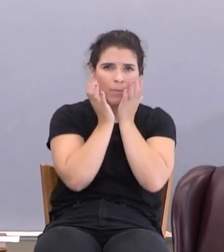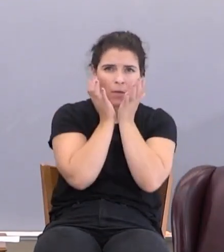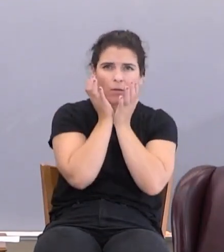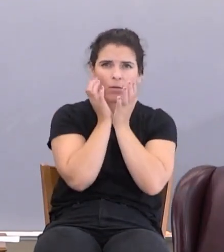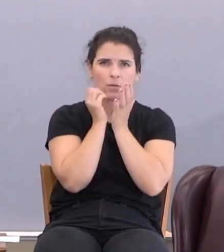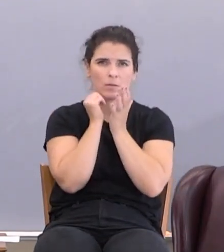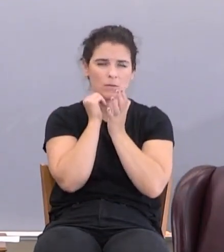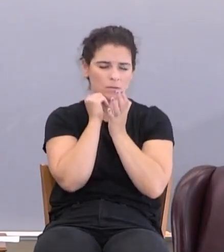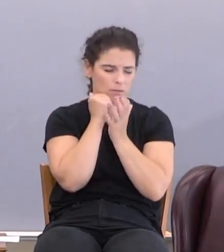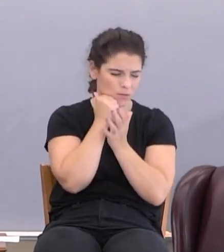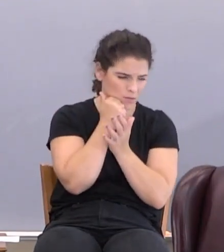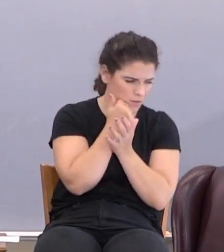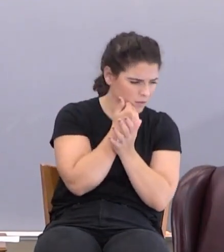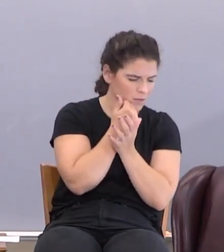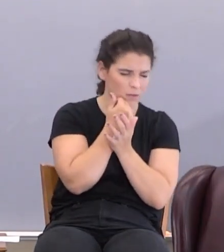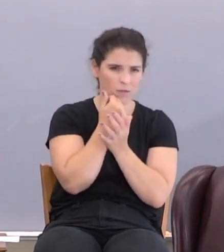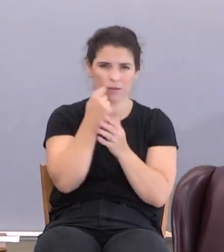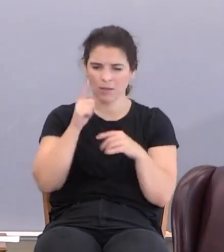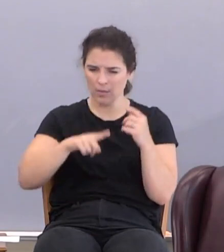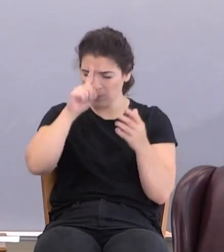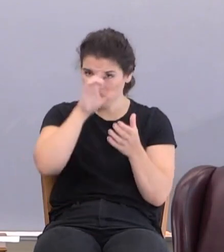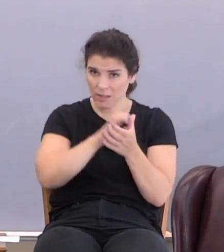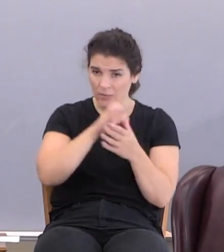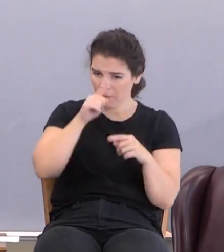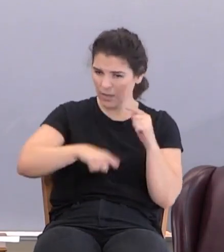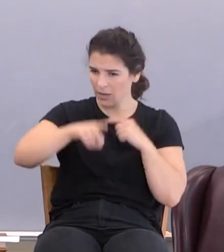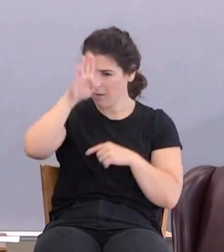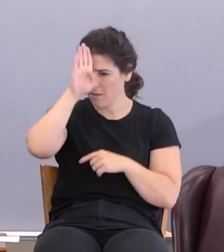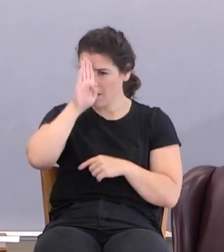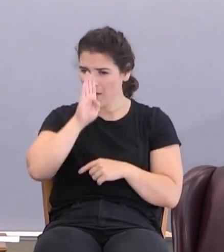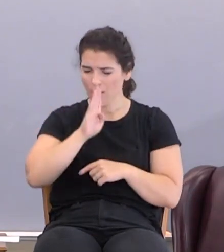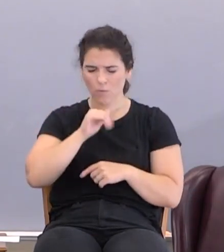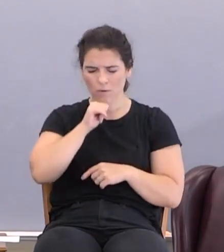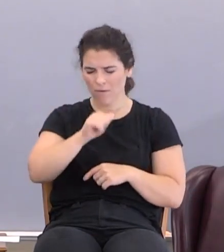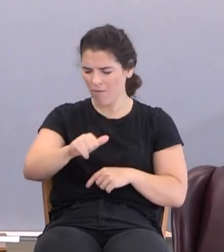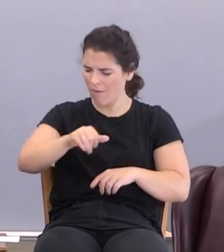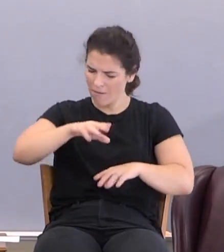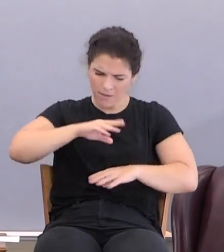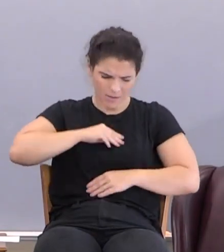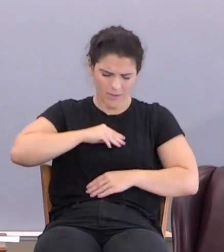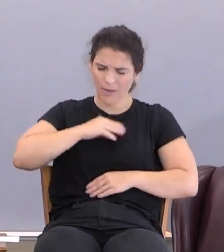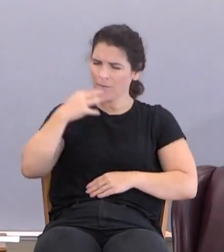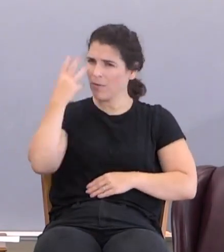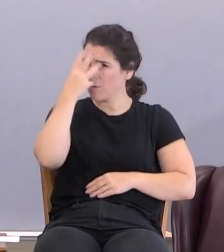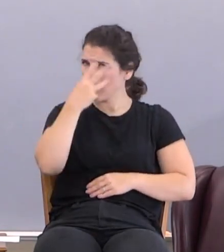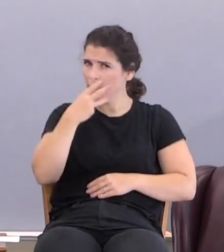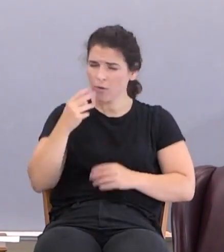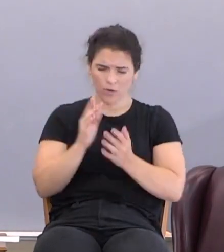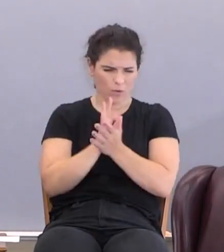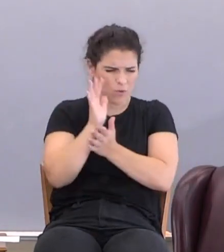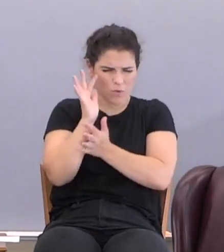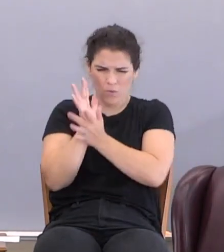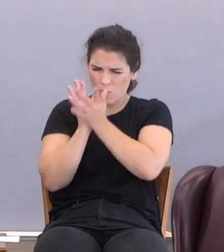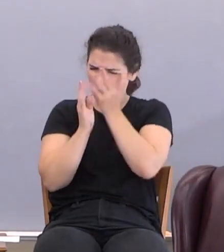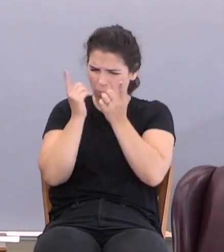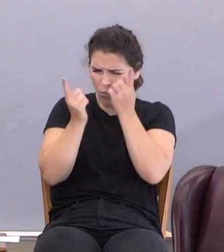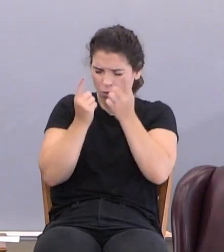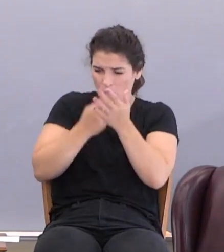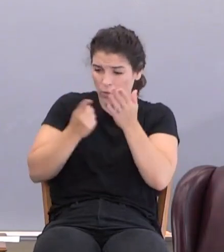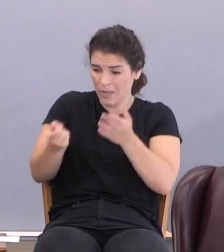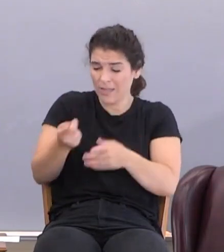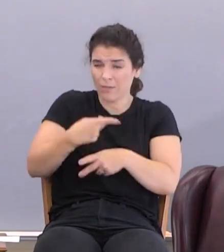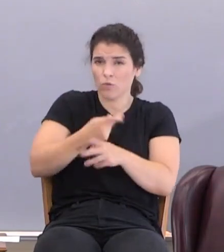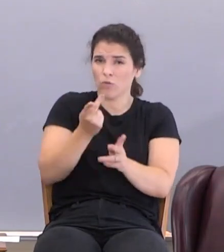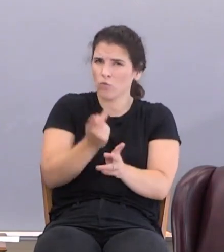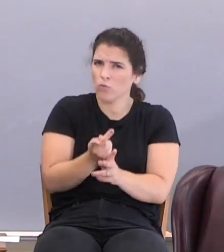He can't believe that God wouldn't accept the beauty, the glory, the wonder of what he's produced.